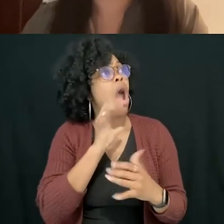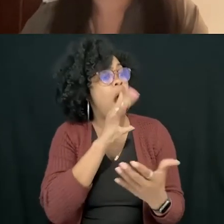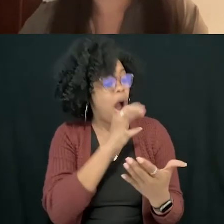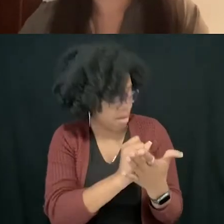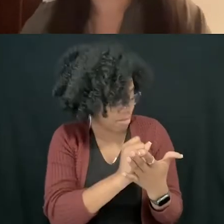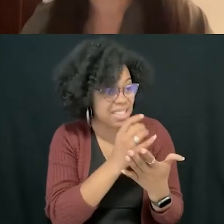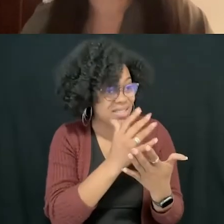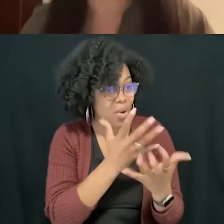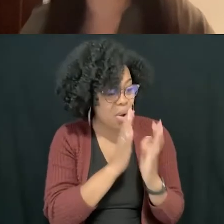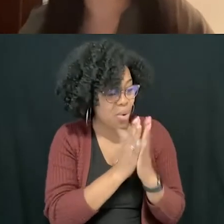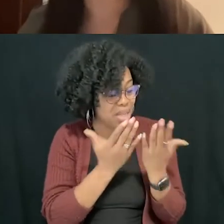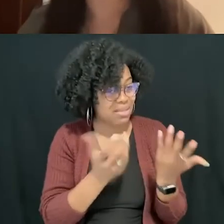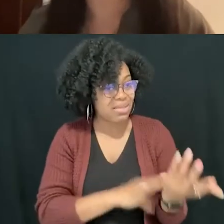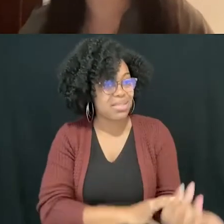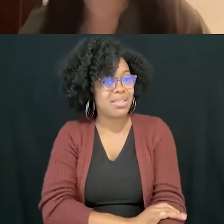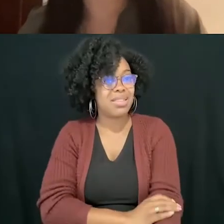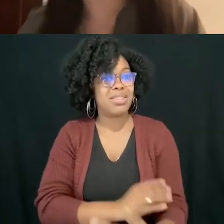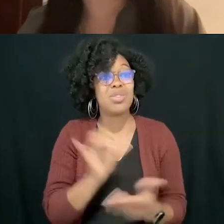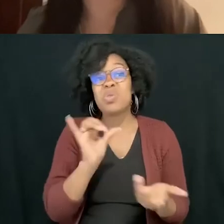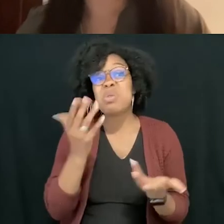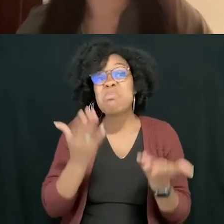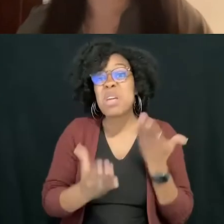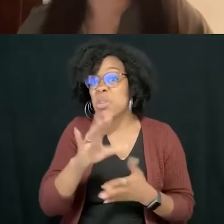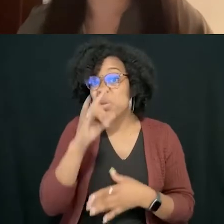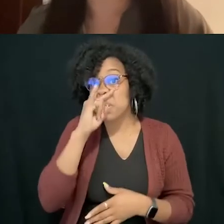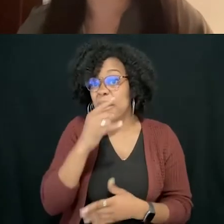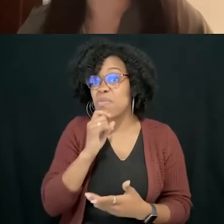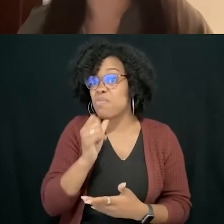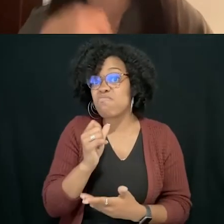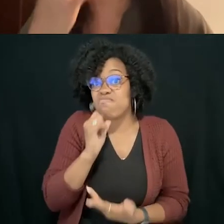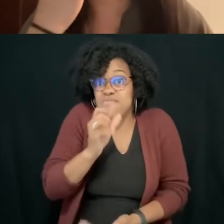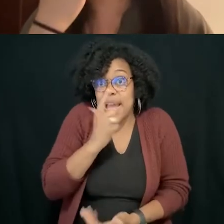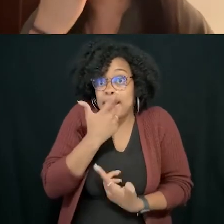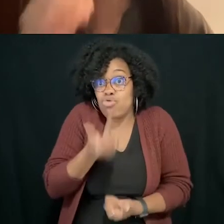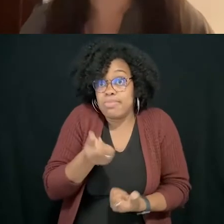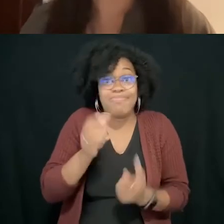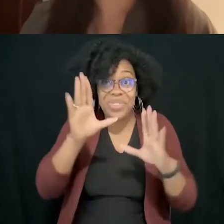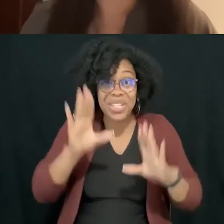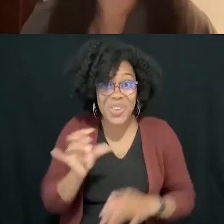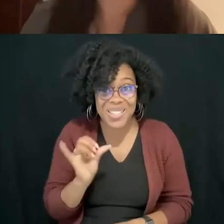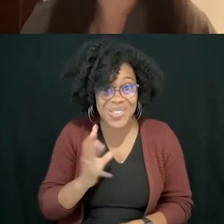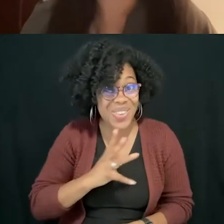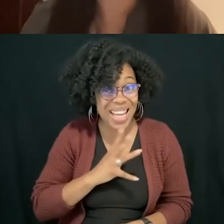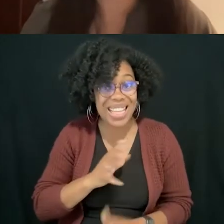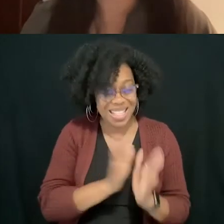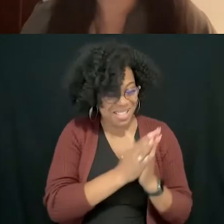and as Melissa said, I mean, the thing is you also may just have a kid that's not interested in this stuff, and that's great too. Um, and we talk about that in the book. So we talk about